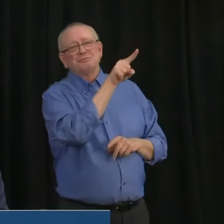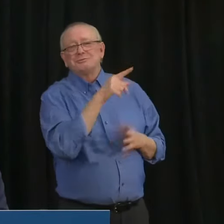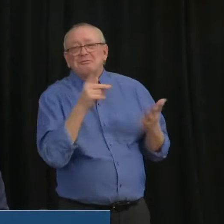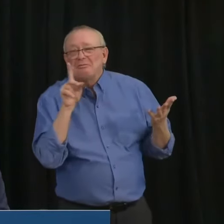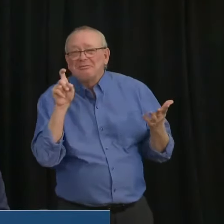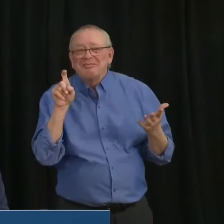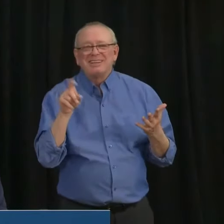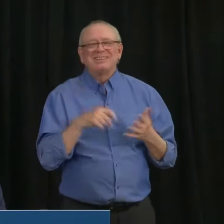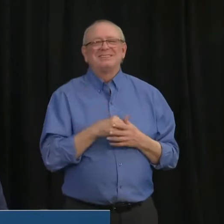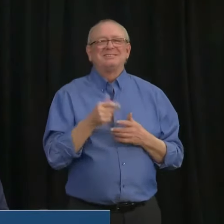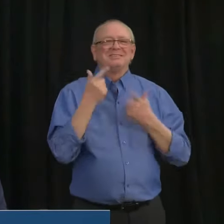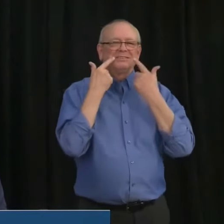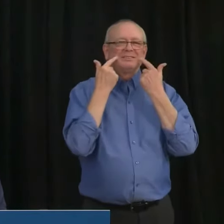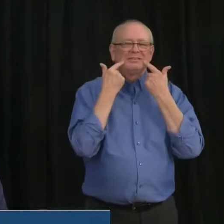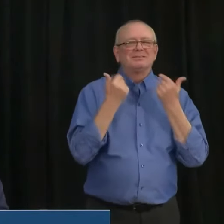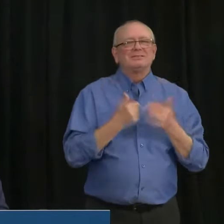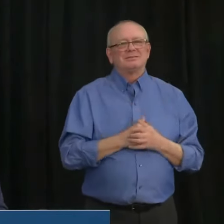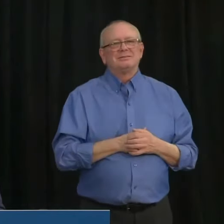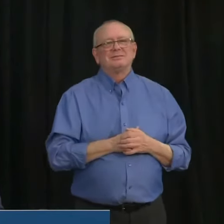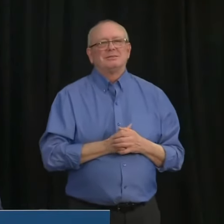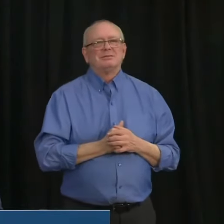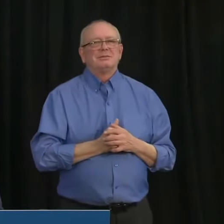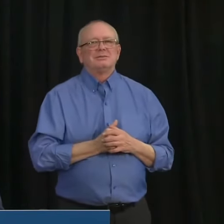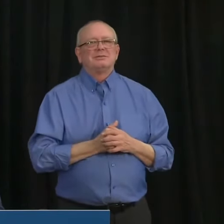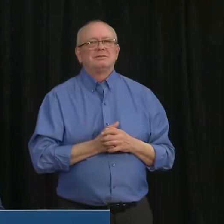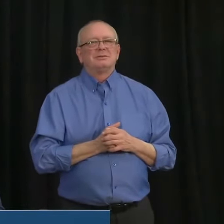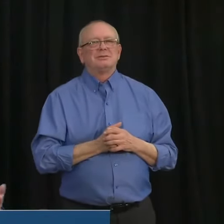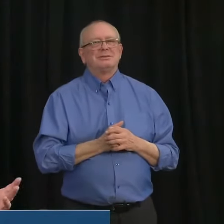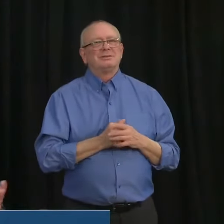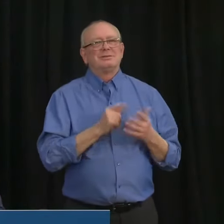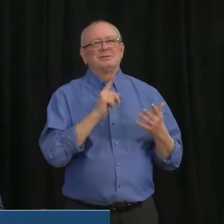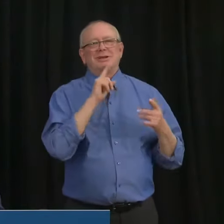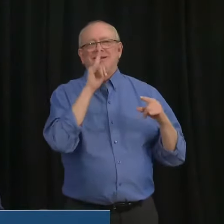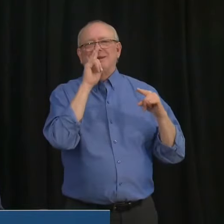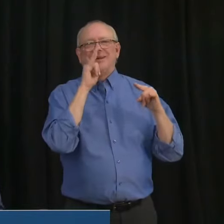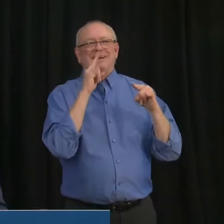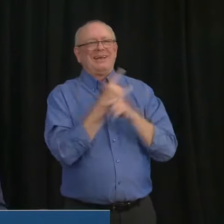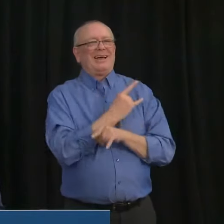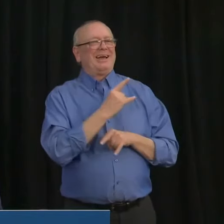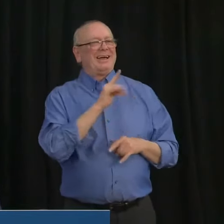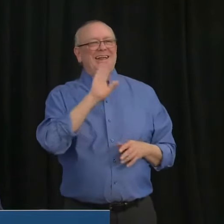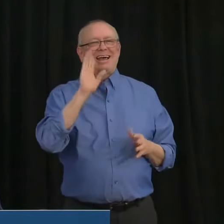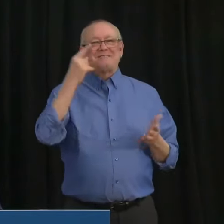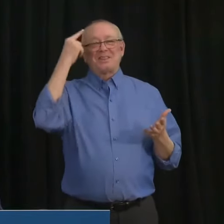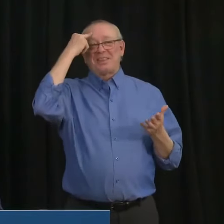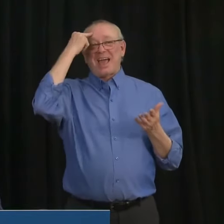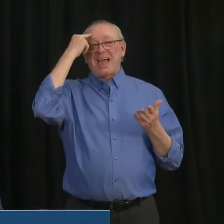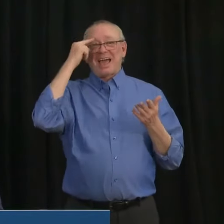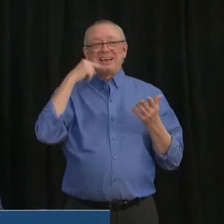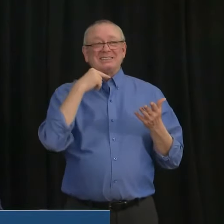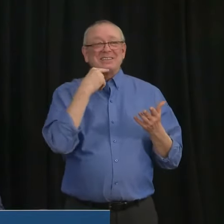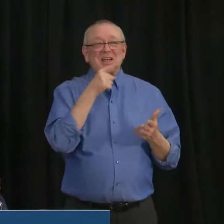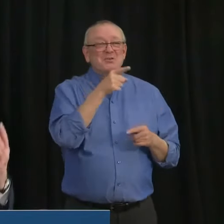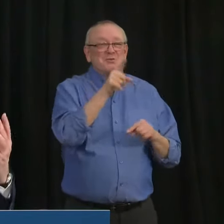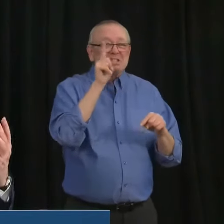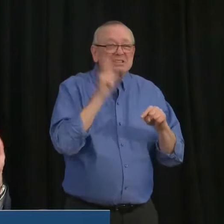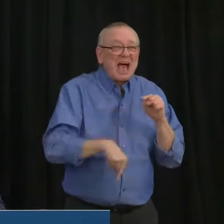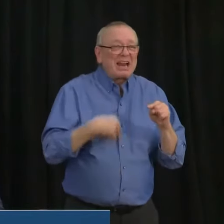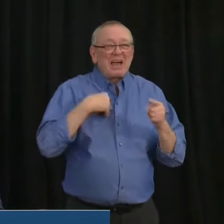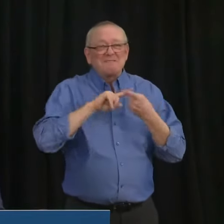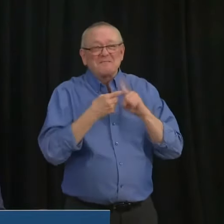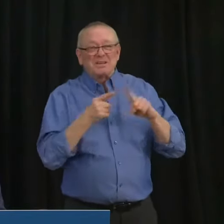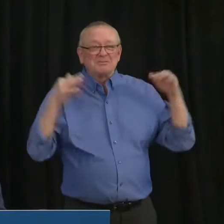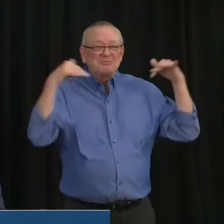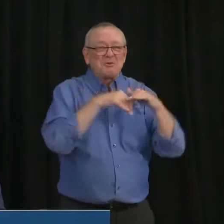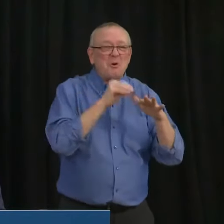I, I, I just never imagined I'd be in a place in public life where I was telling people who could come visit them at home. It's, this whole thing